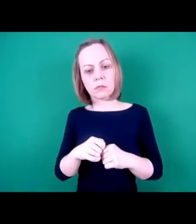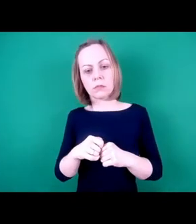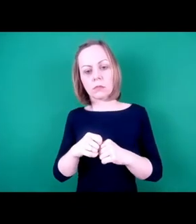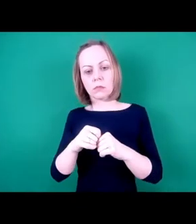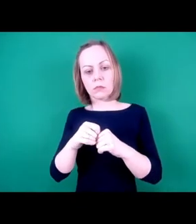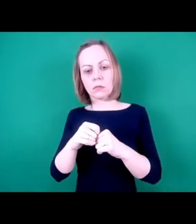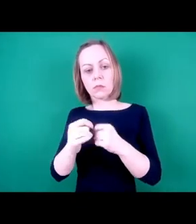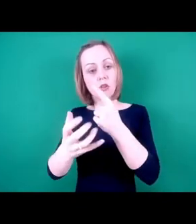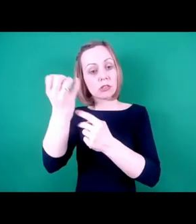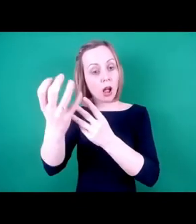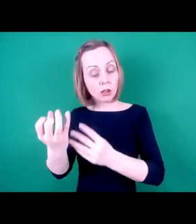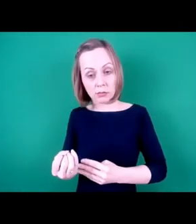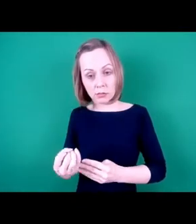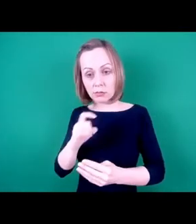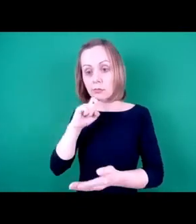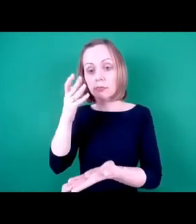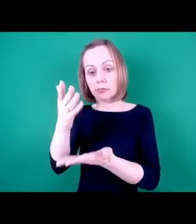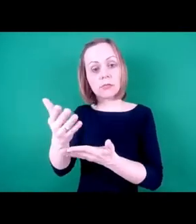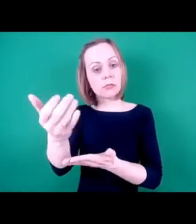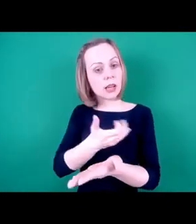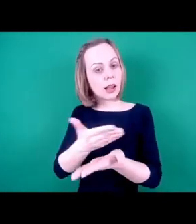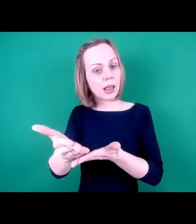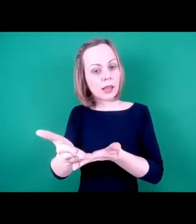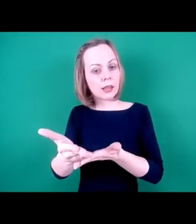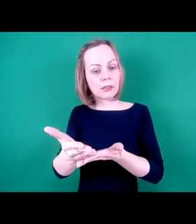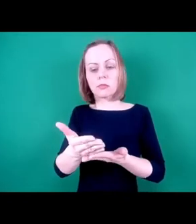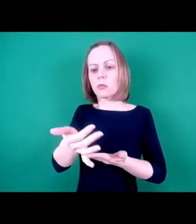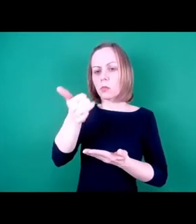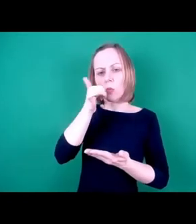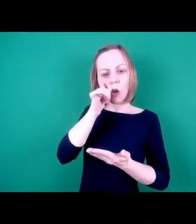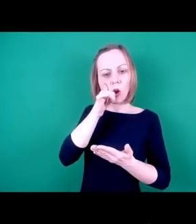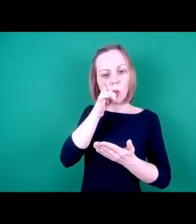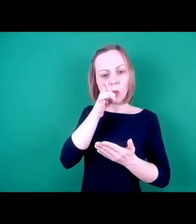We look at the trend lines and set some targets for ourselves.